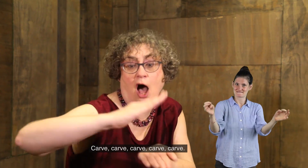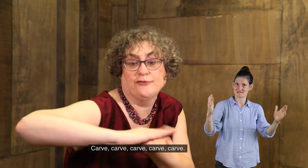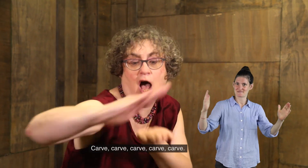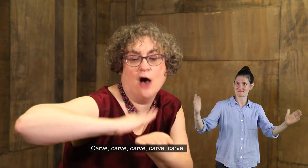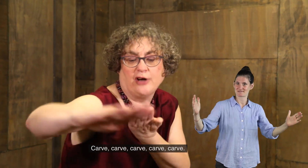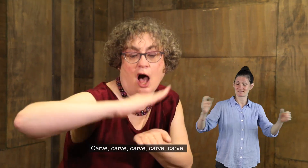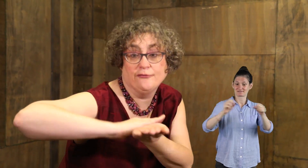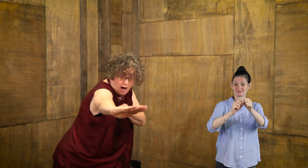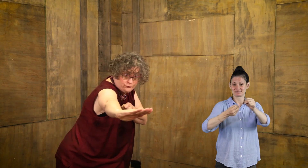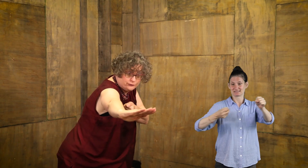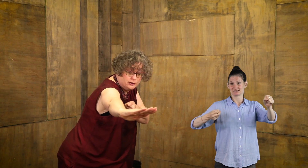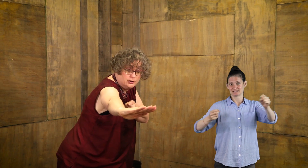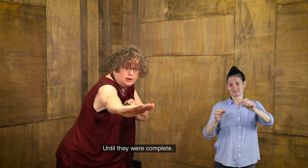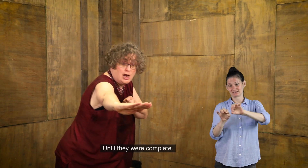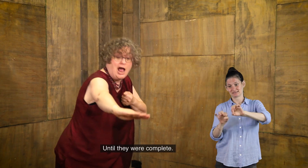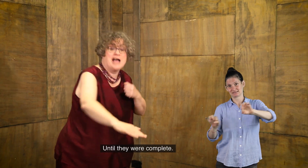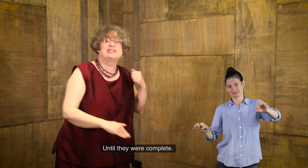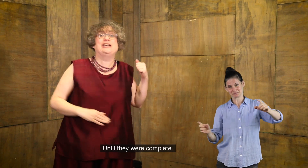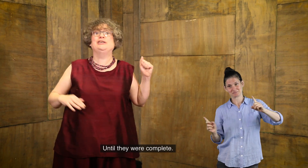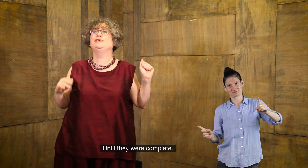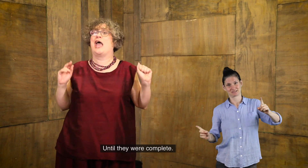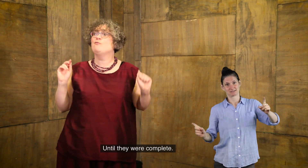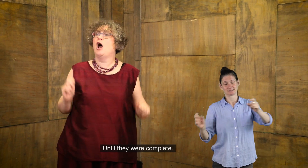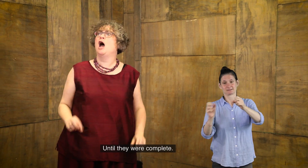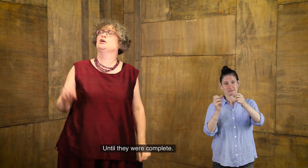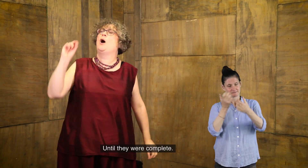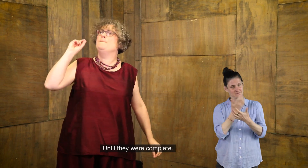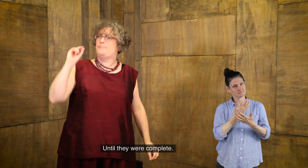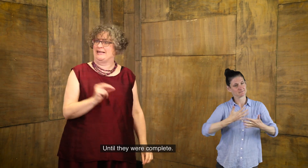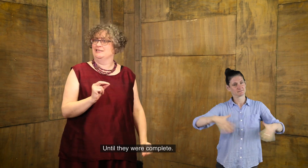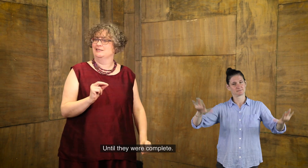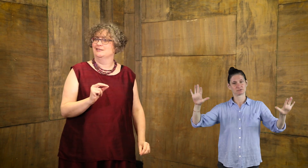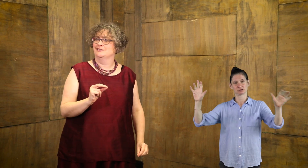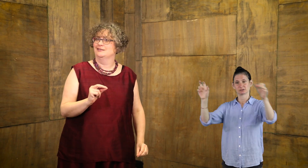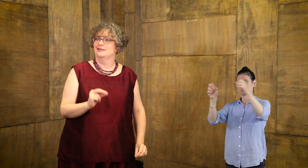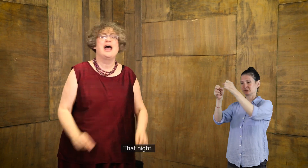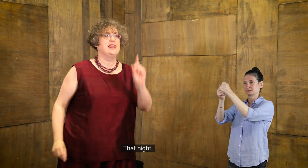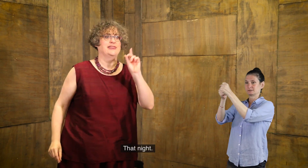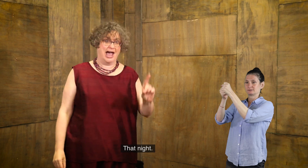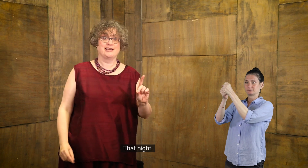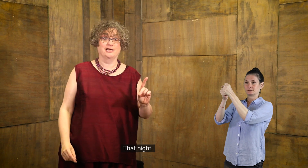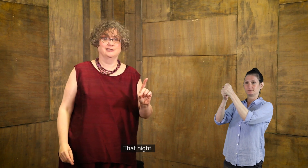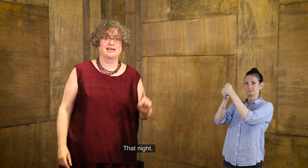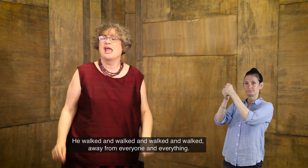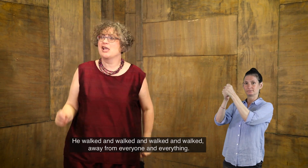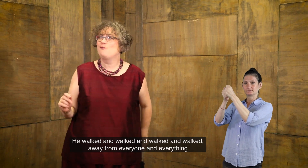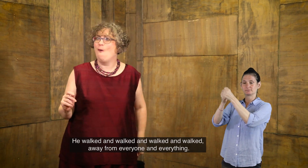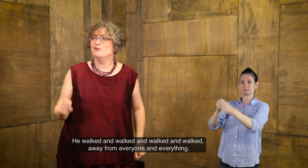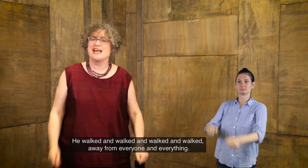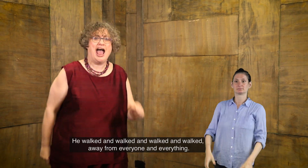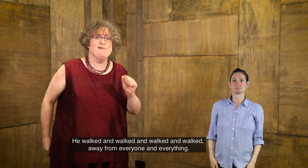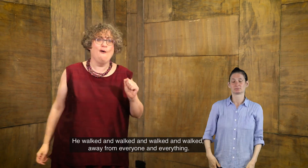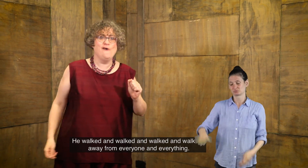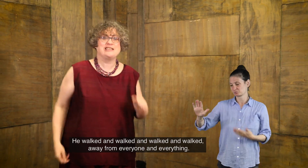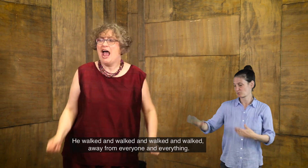Carve, carve, carve, carve, carve. Until they were complete. That night, he